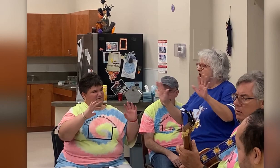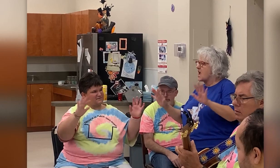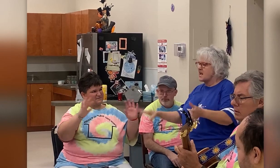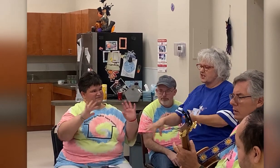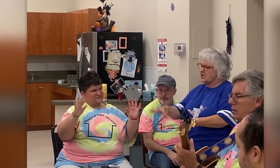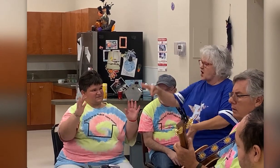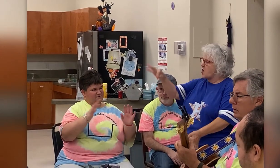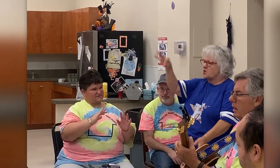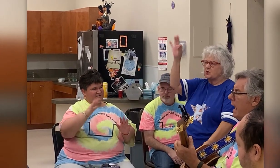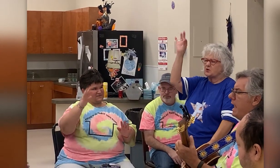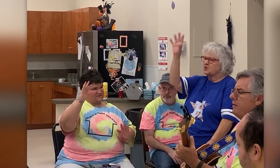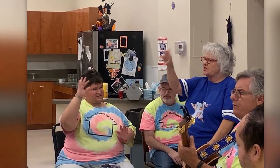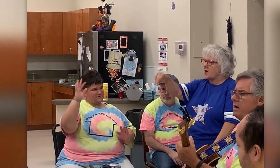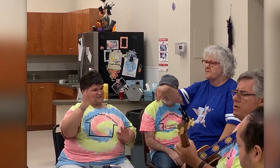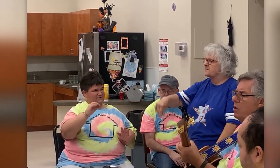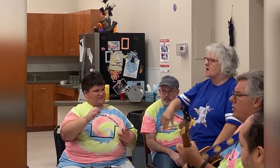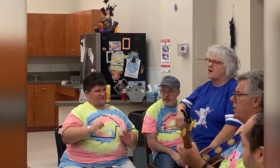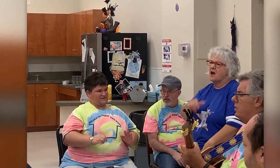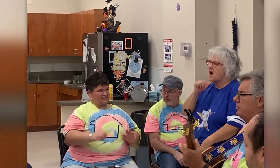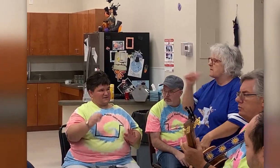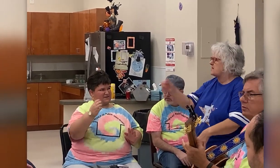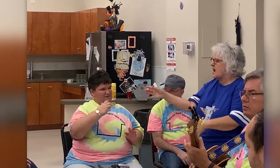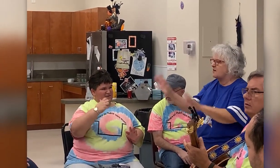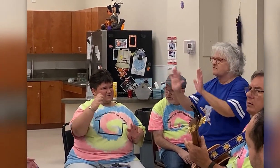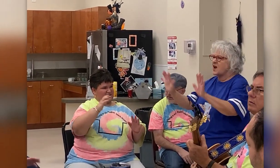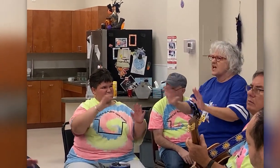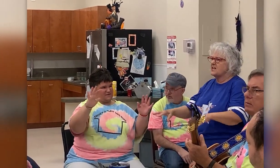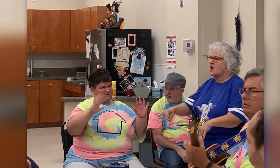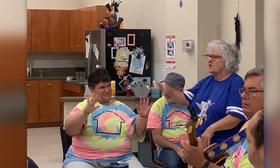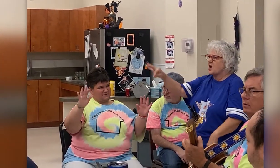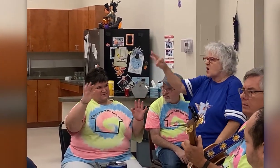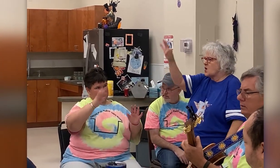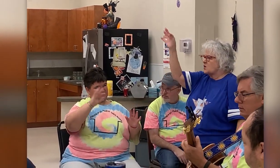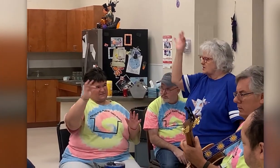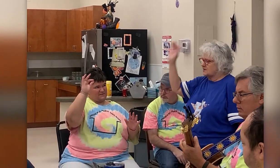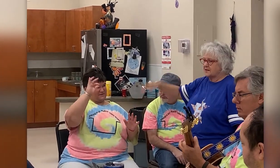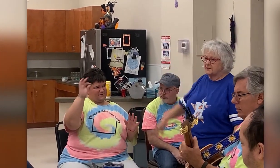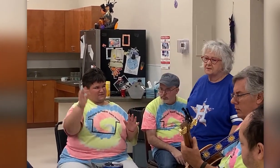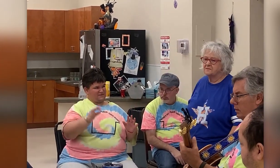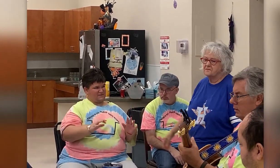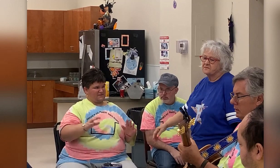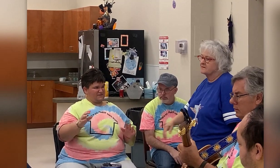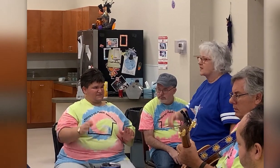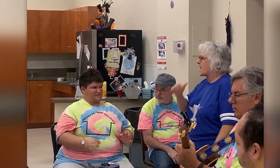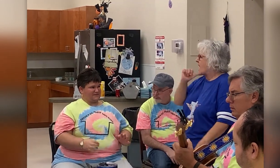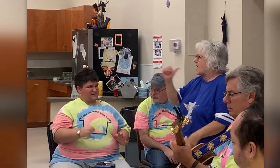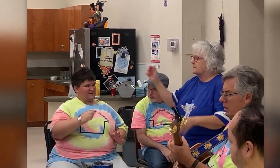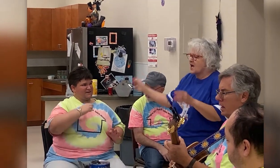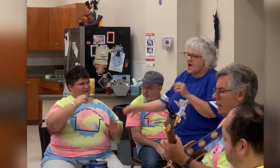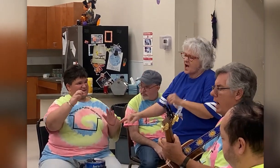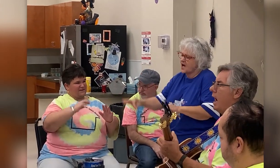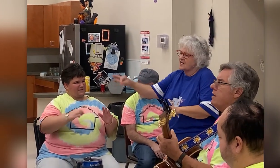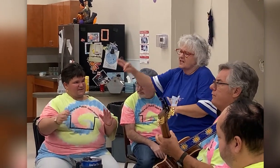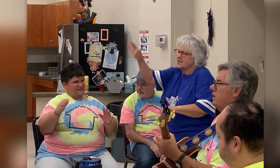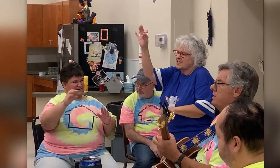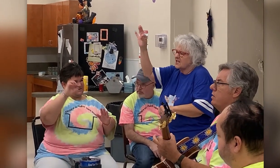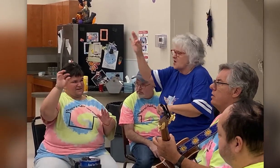I ain't afraid of no dogs No you're not I ain't afraid of no